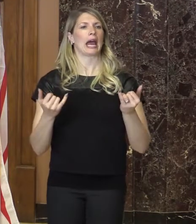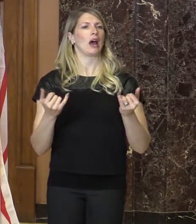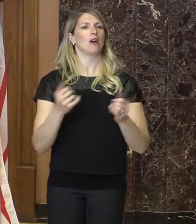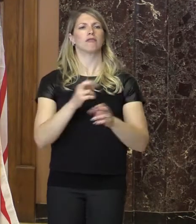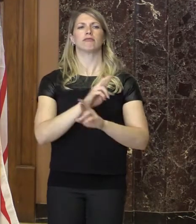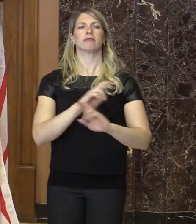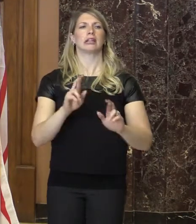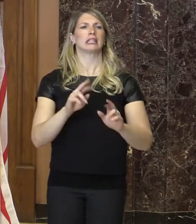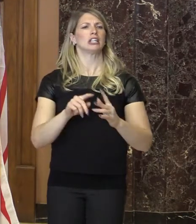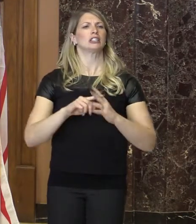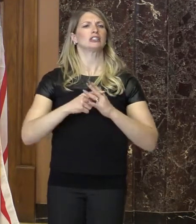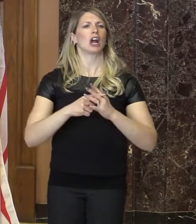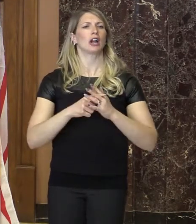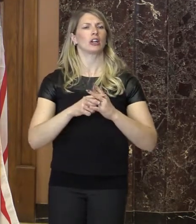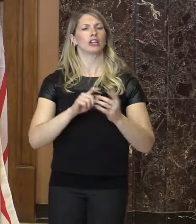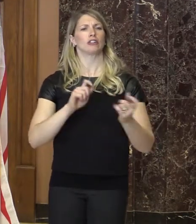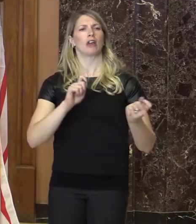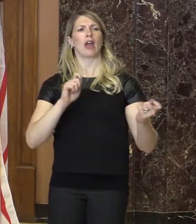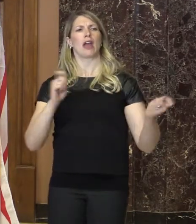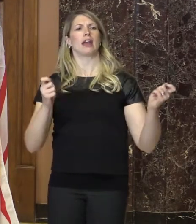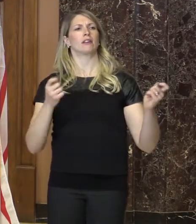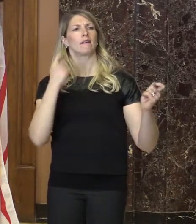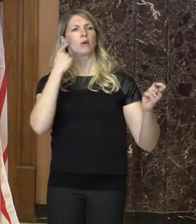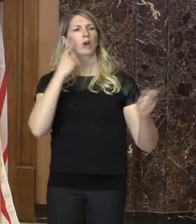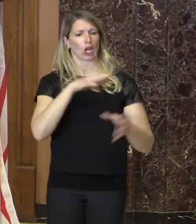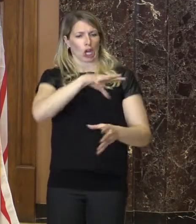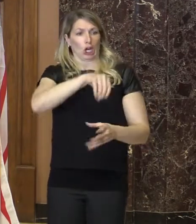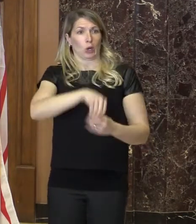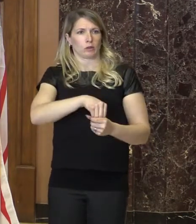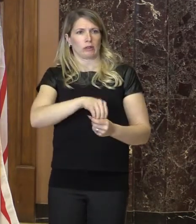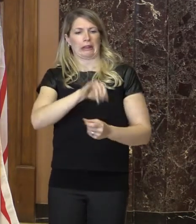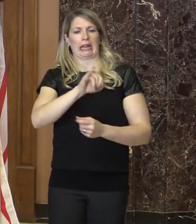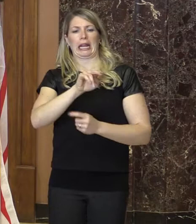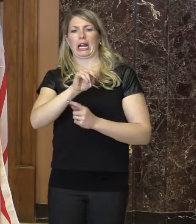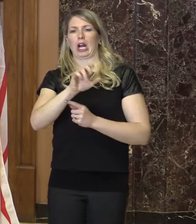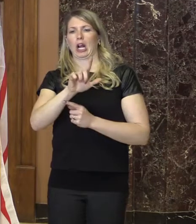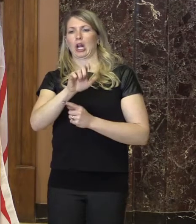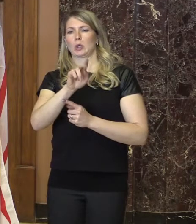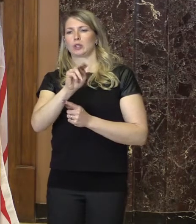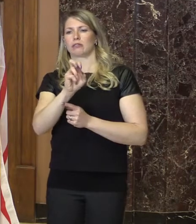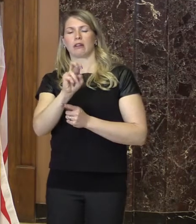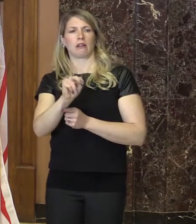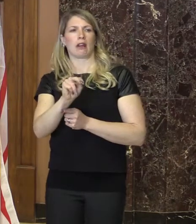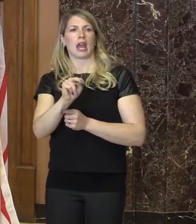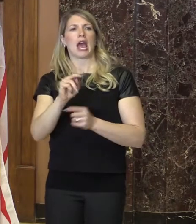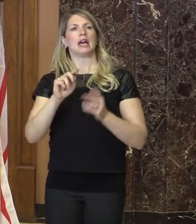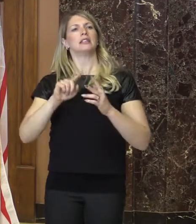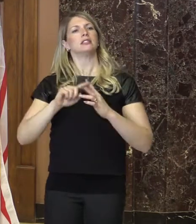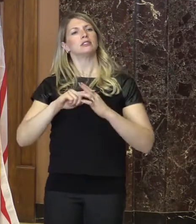inclusion. Use your voices to build an inclusive and unified world.